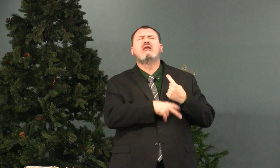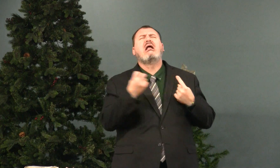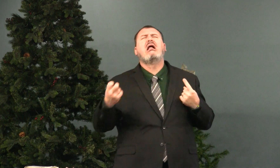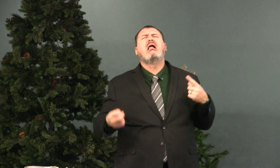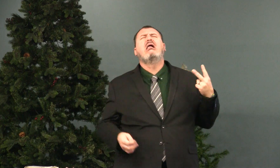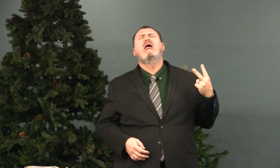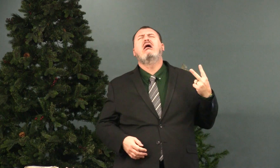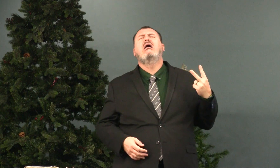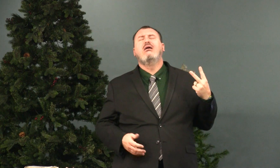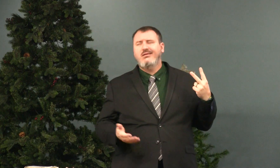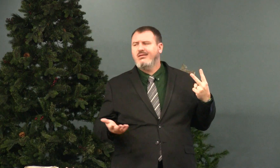Don't steal.